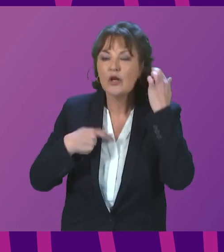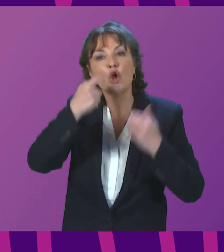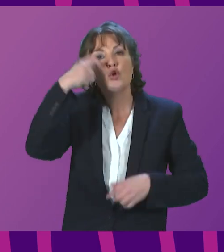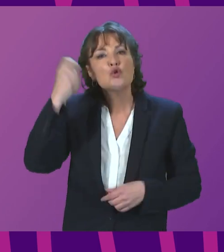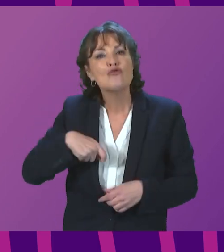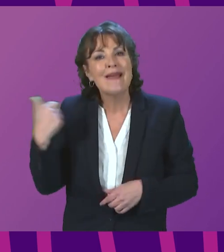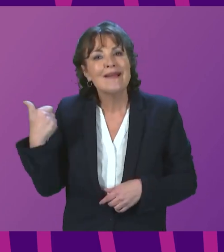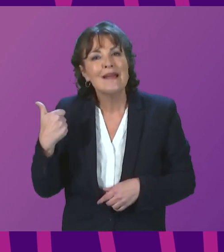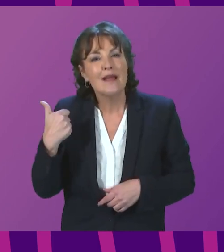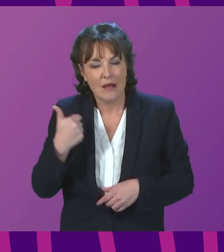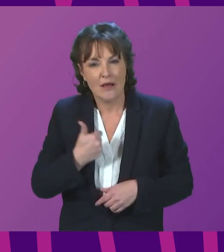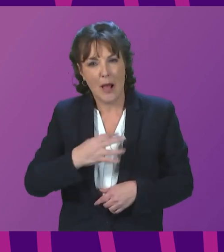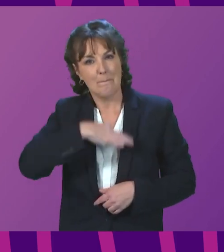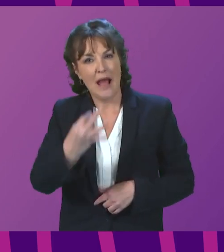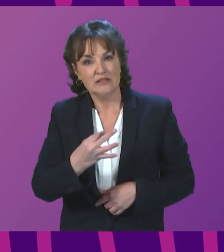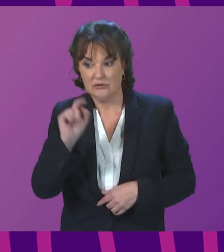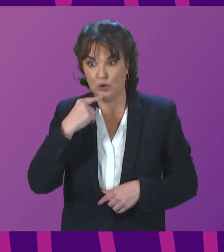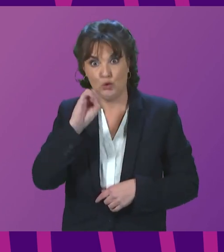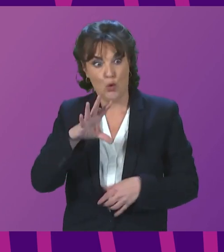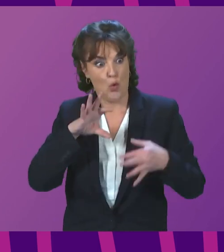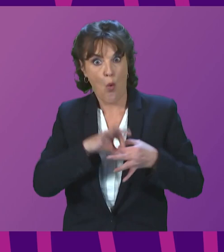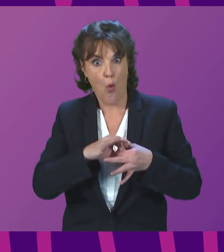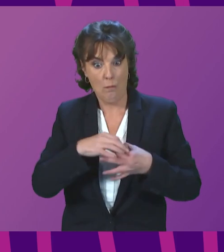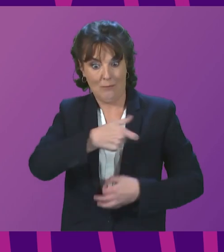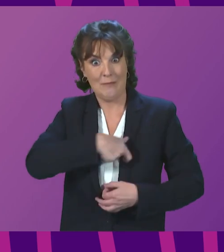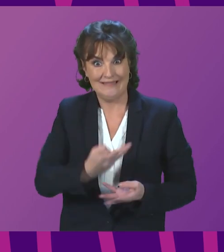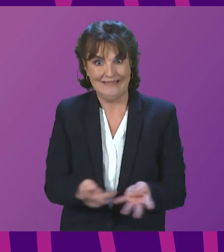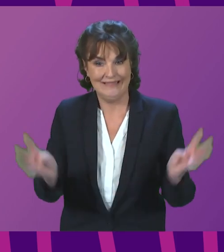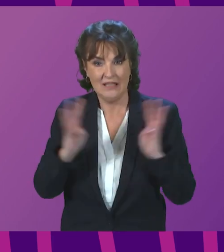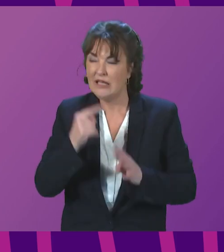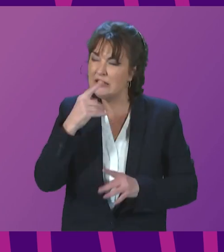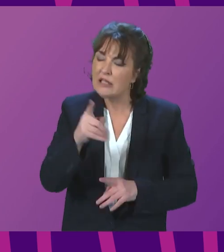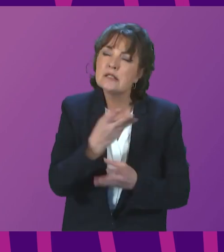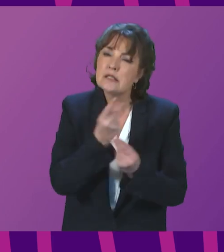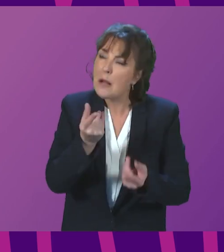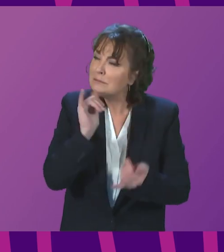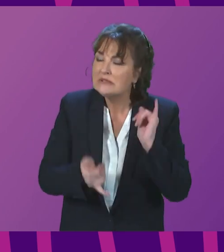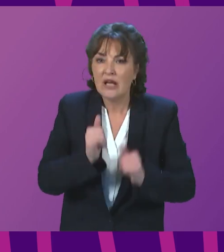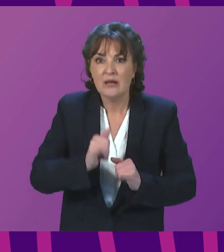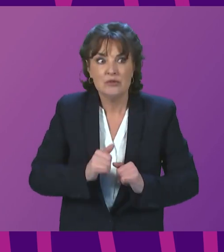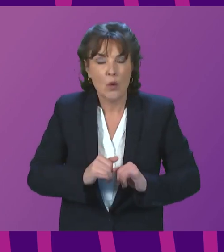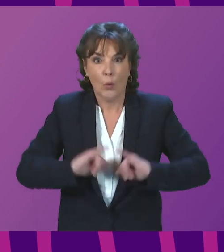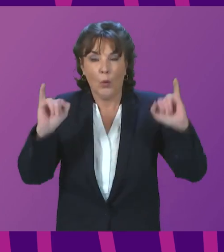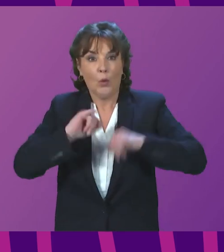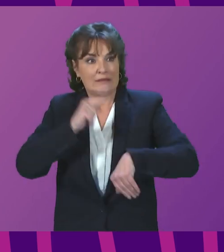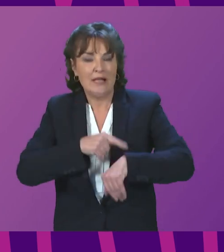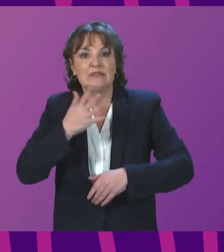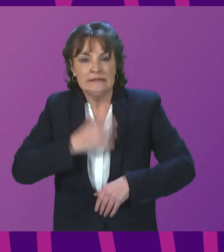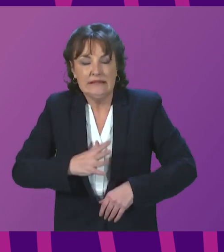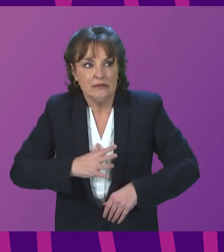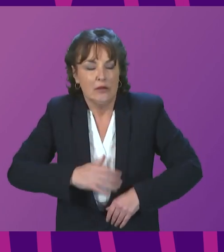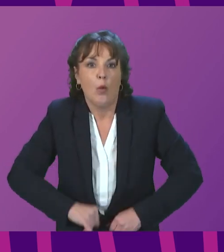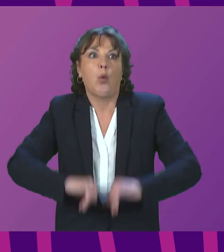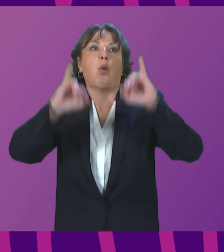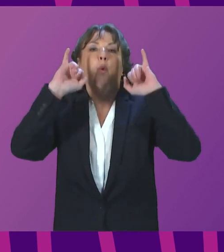to the UK told the Home Affairs Committee that at particular times, drastic measures should be taken. I believe something like dropping